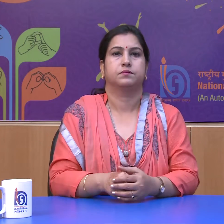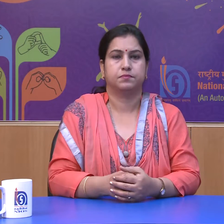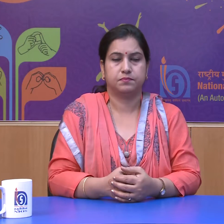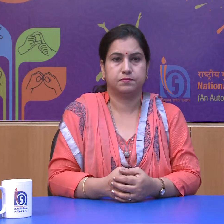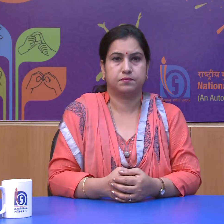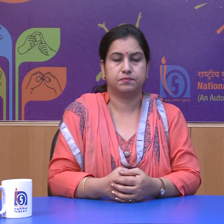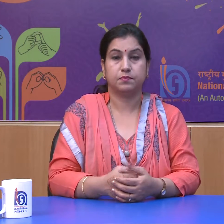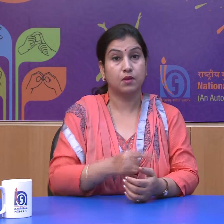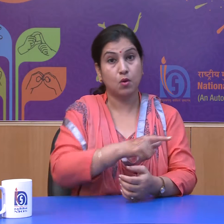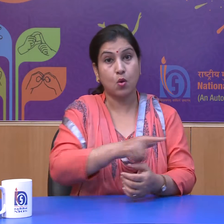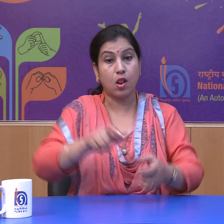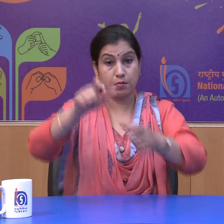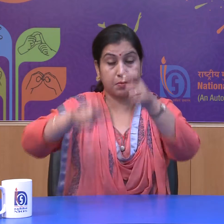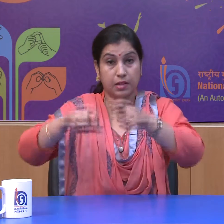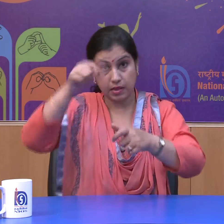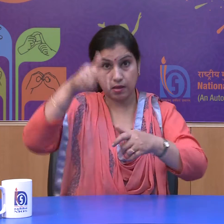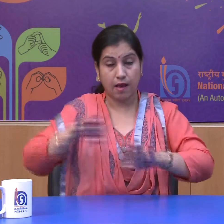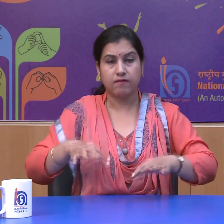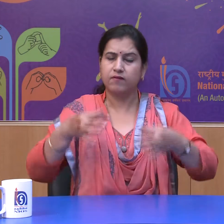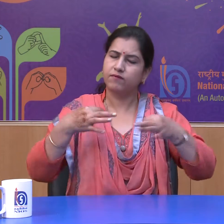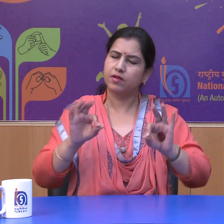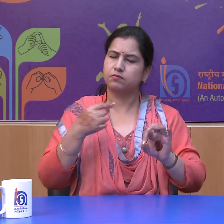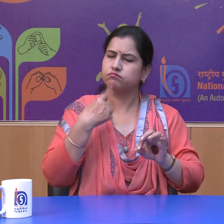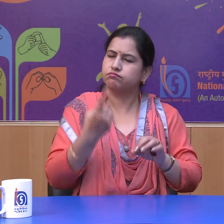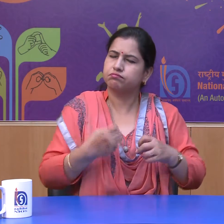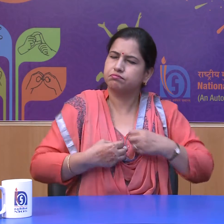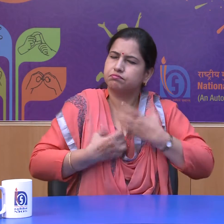All Indians are free to say whatever they want to speak.